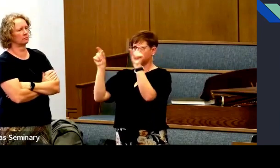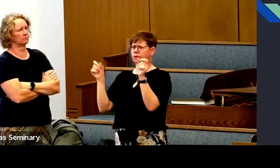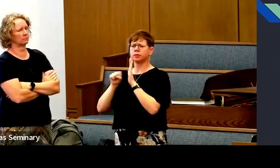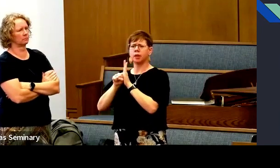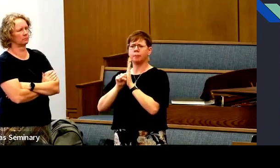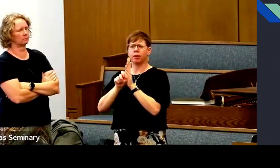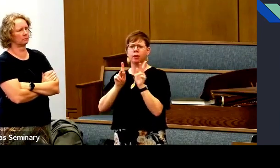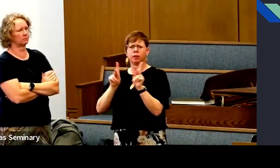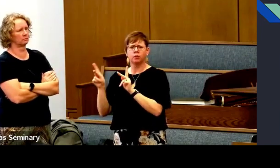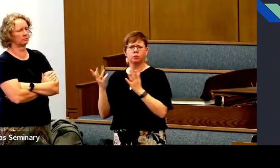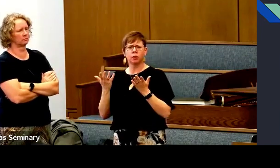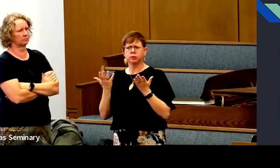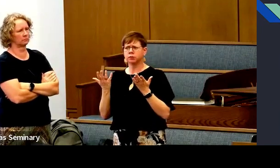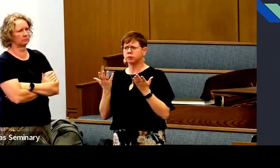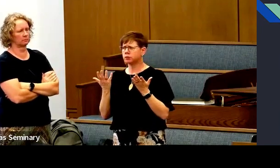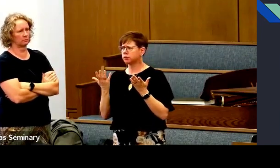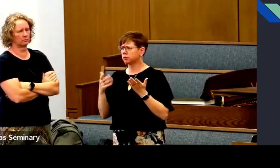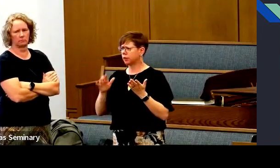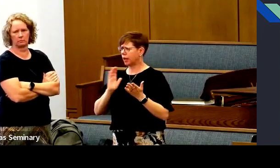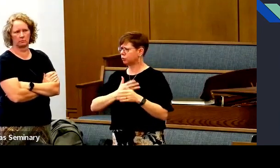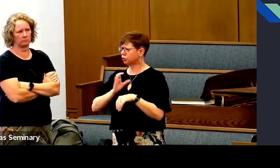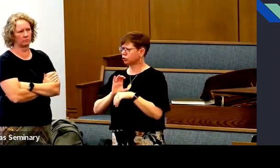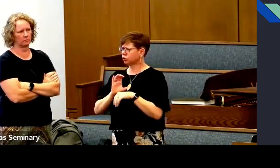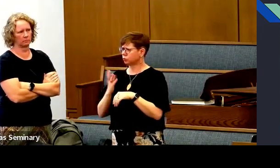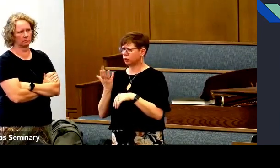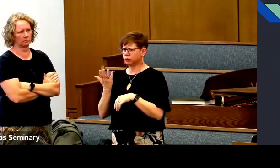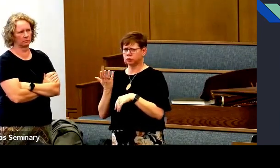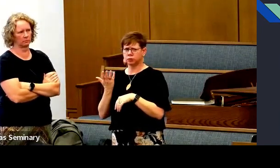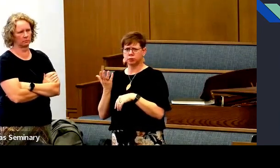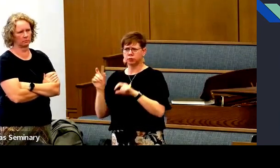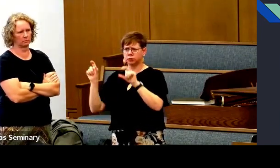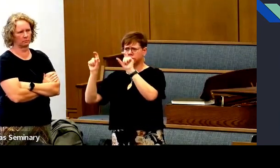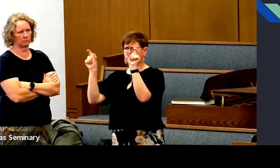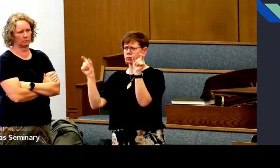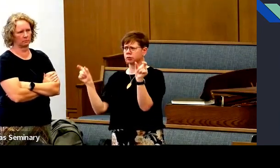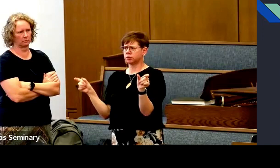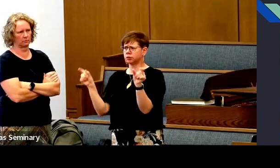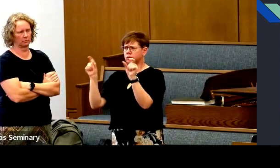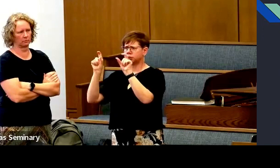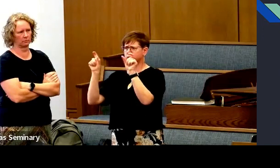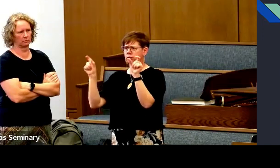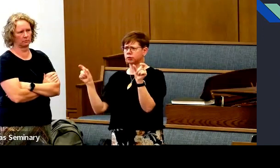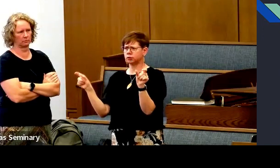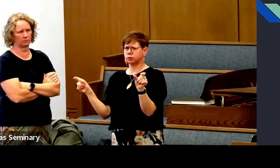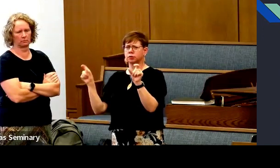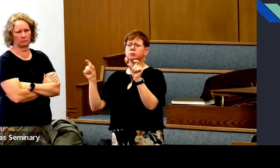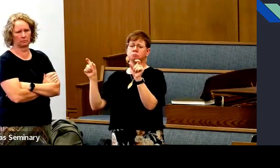Now, while we've been here, the arch can symbolize what?